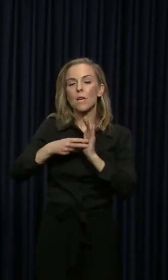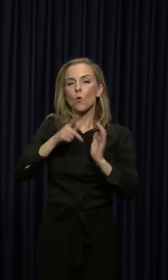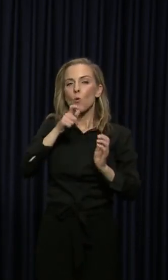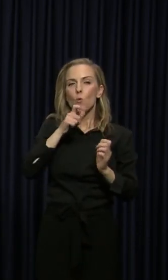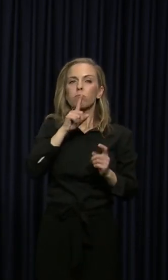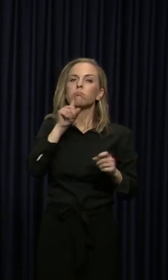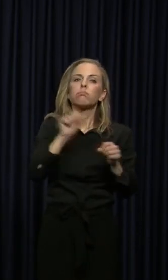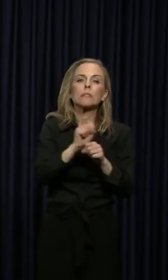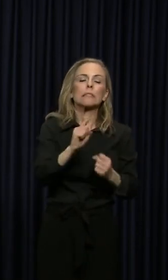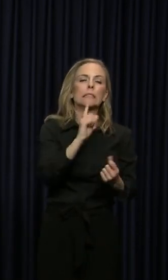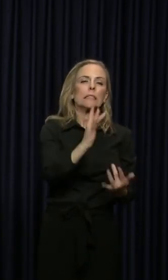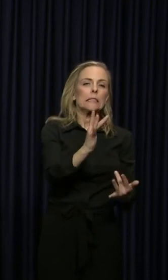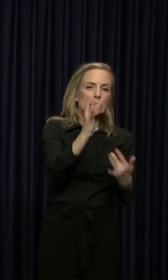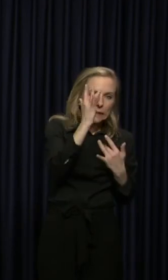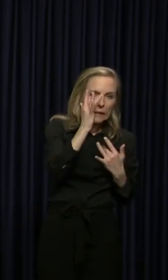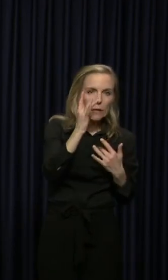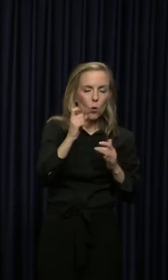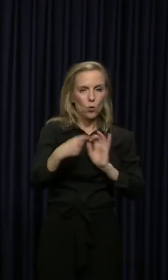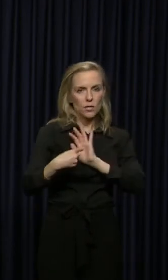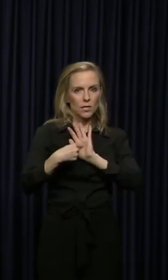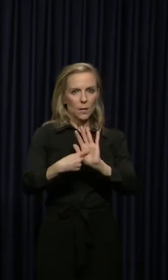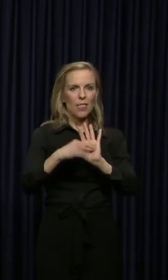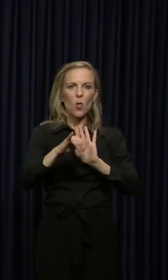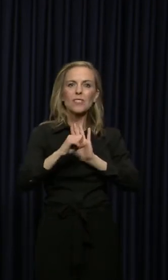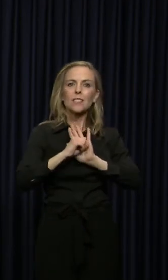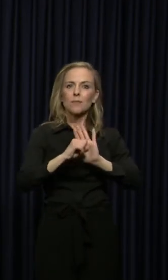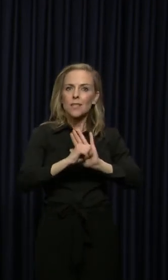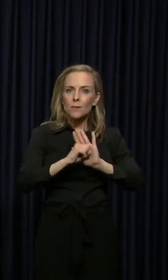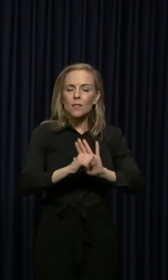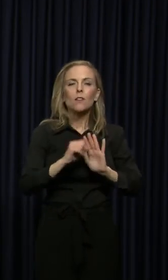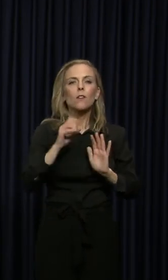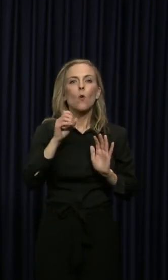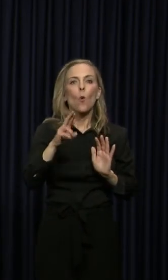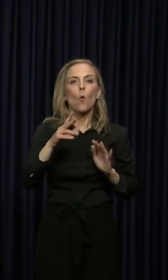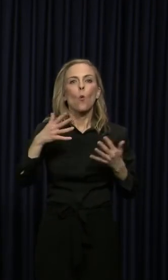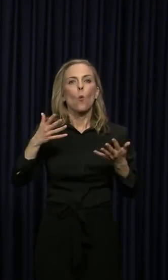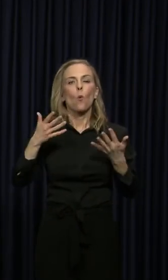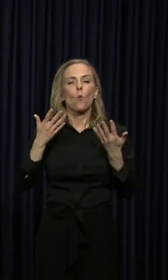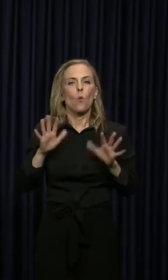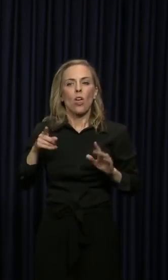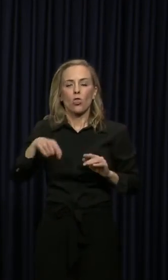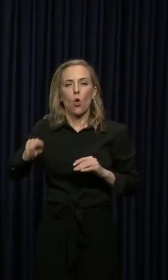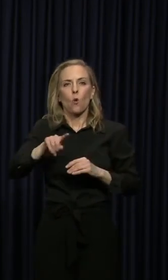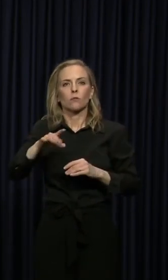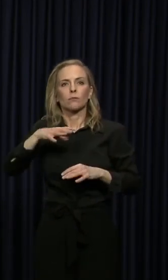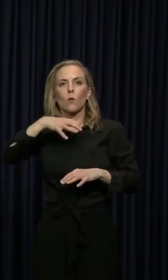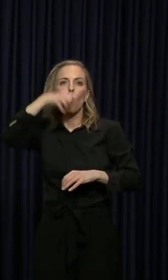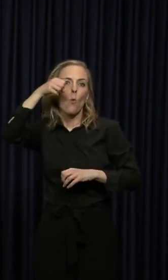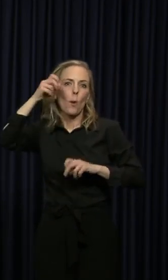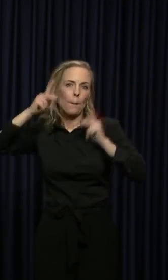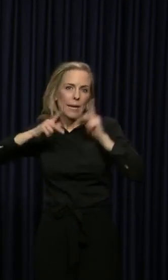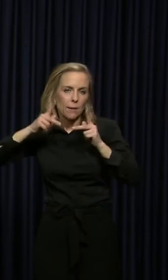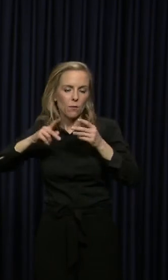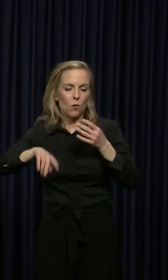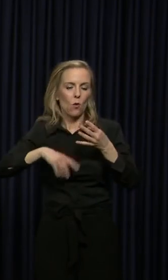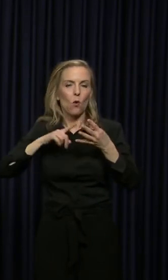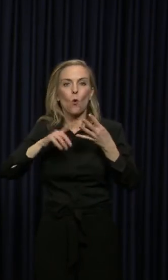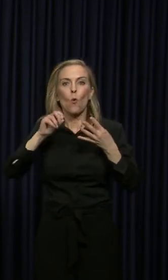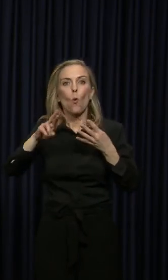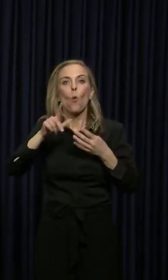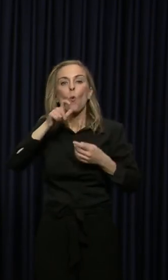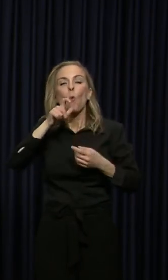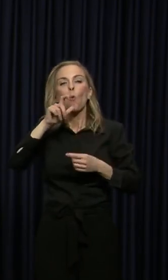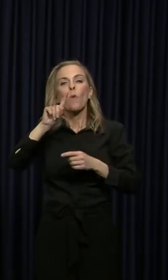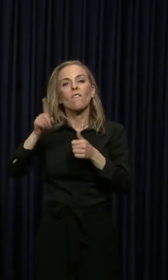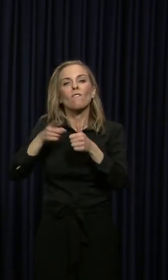sickest those that are exhibiting symptoms and are in the most vulnerable population or first responders that have been